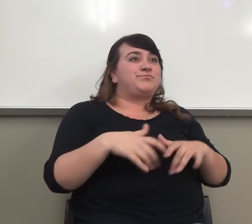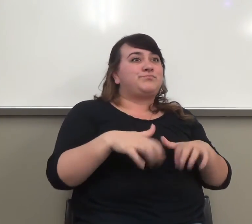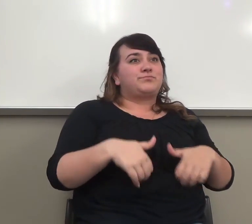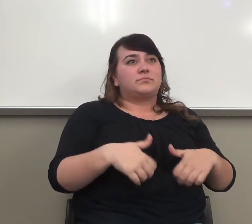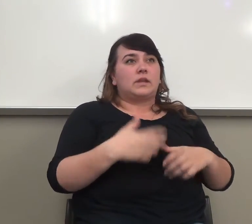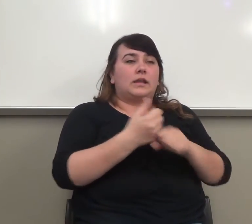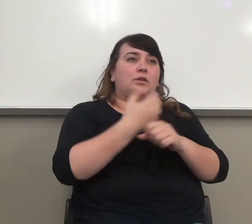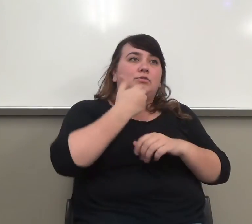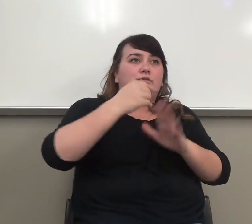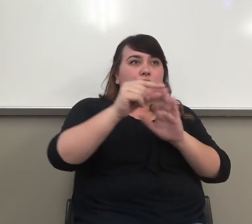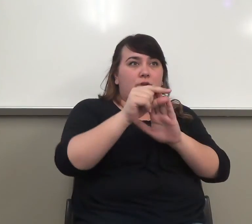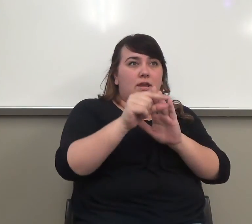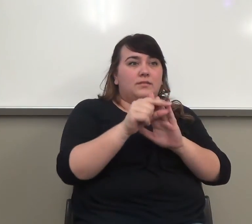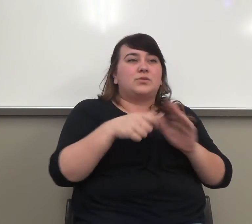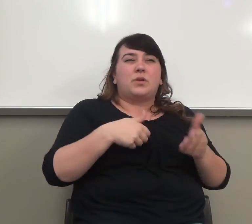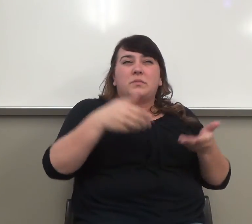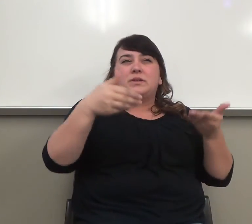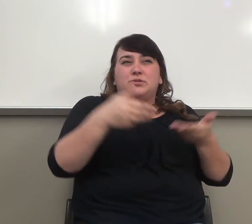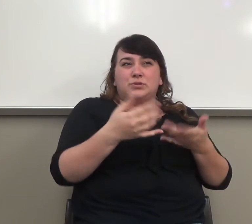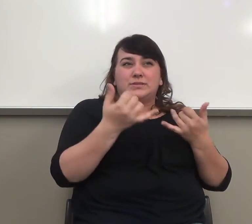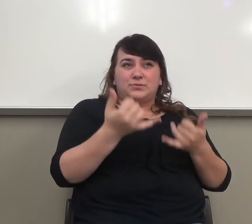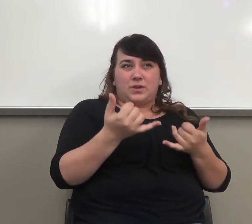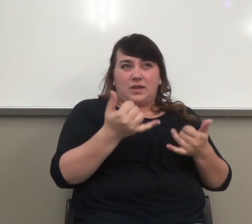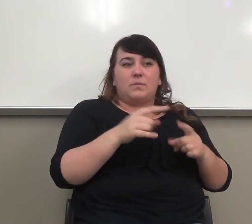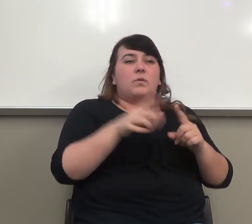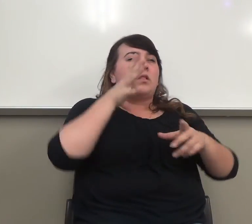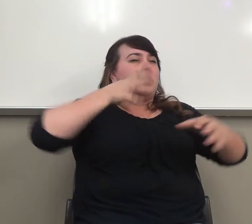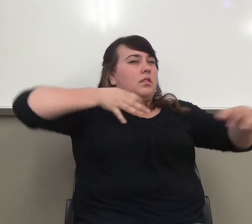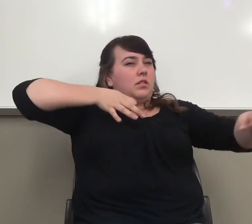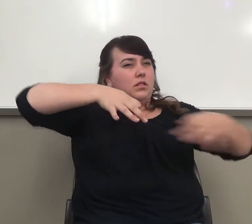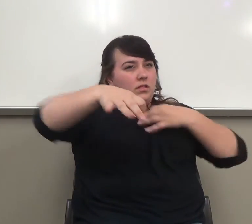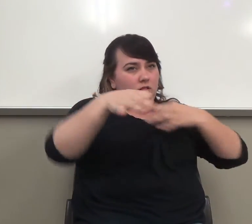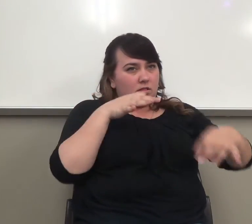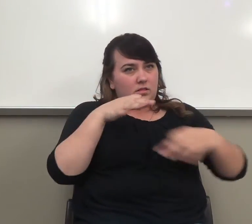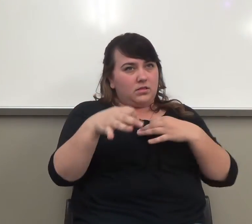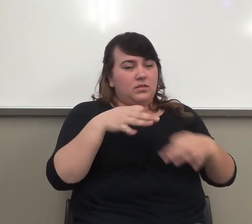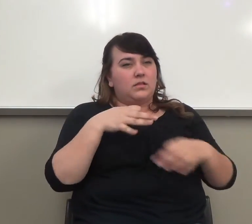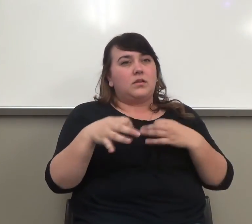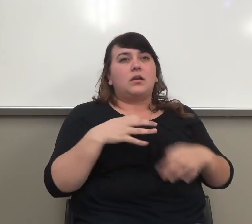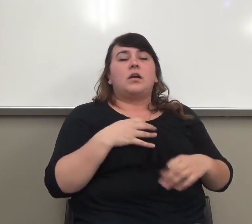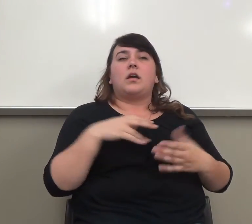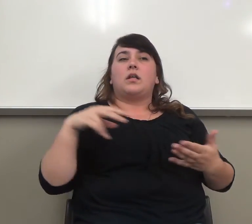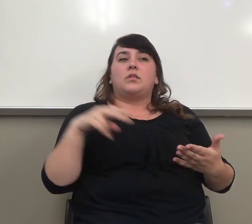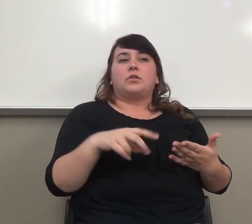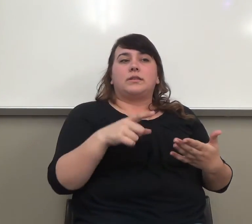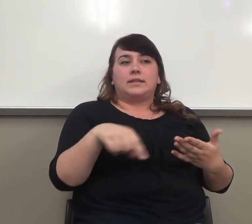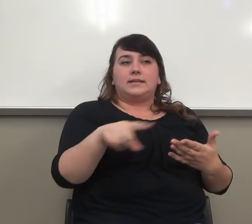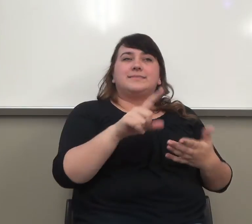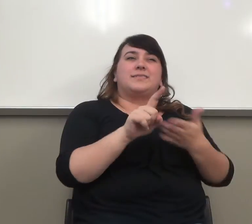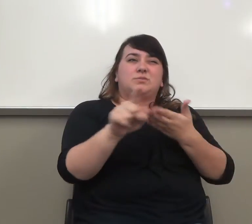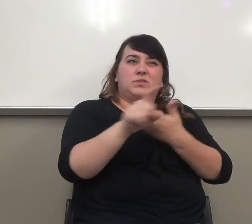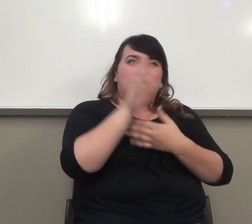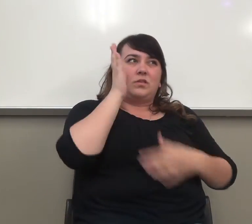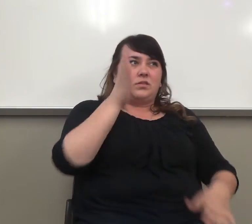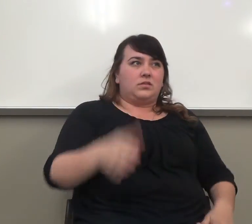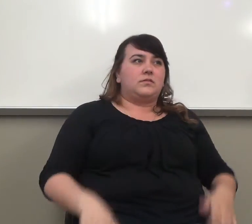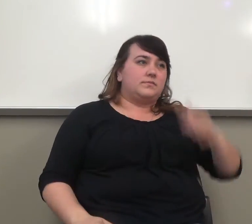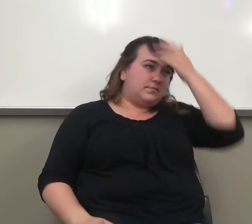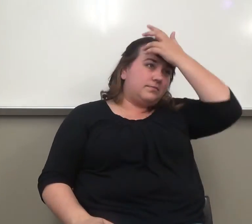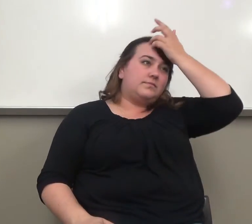at these next week. Here is,